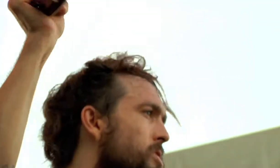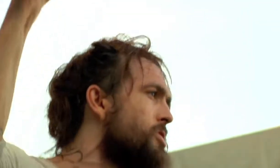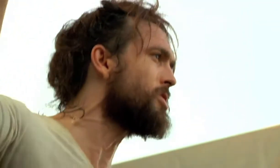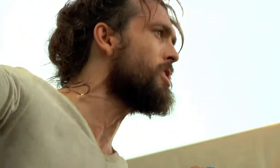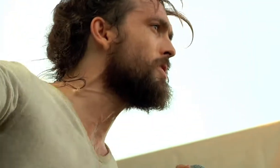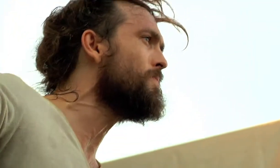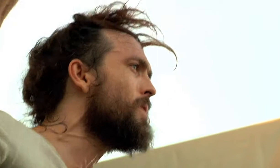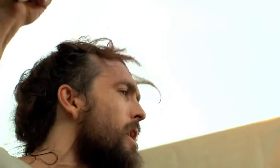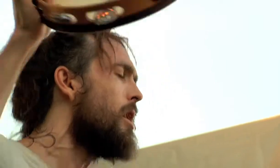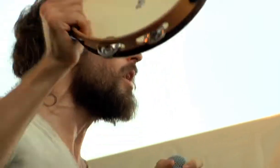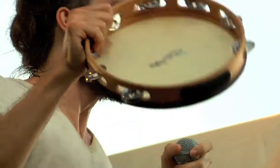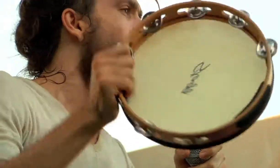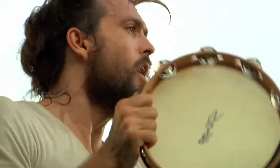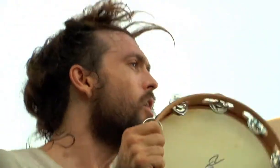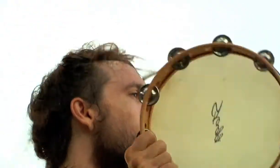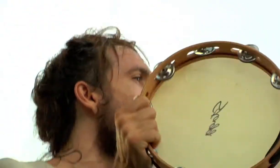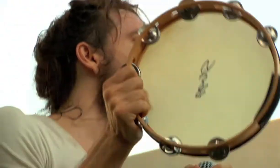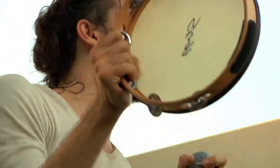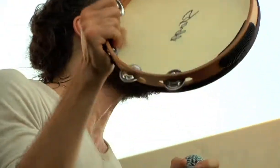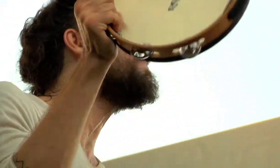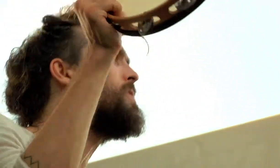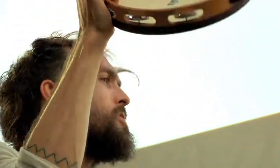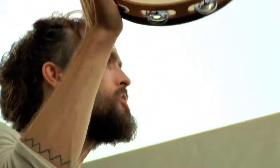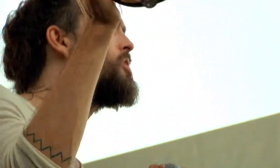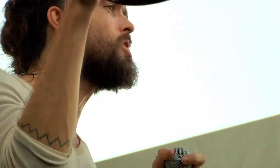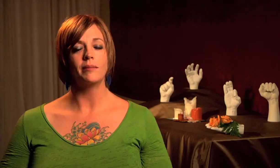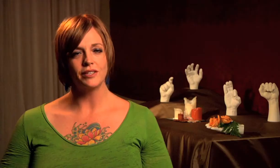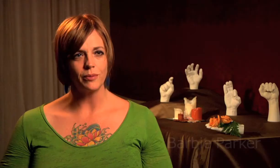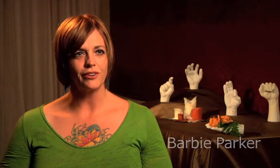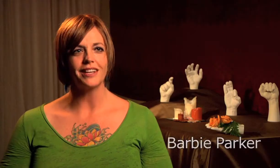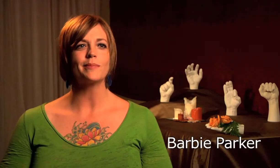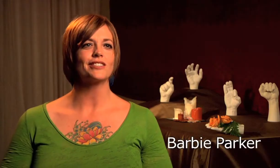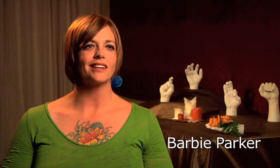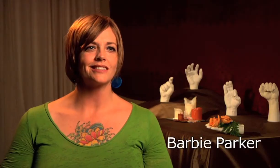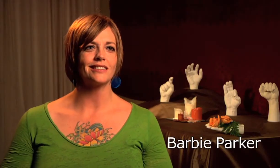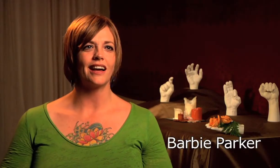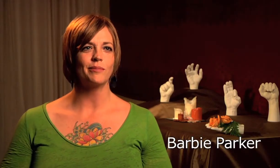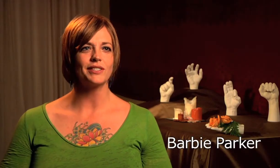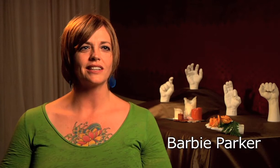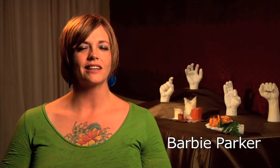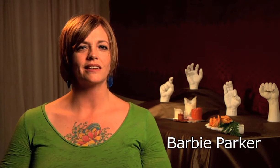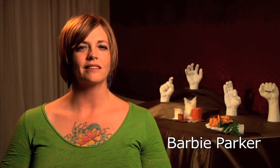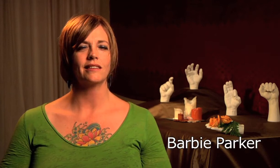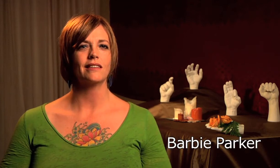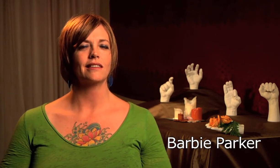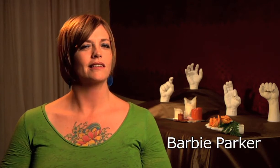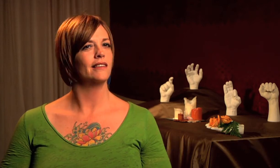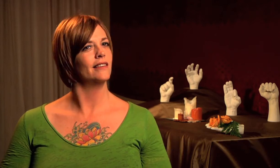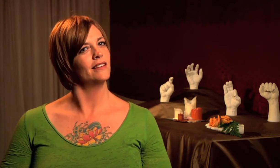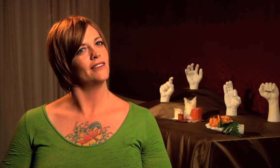I get to be who I really am too. I love when I tell people I'm an interpreter and I specialize in live music and